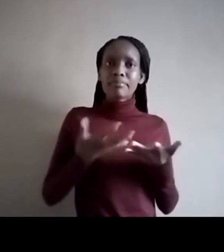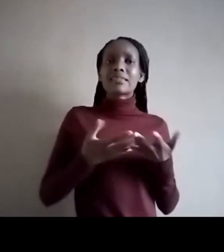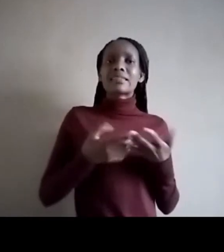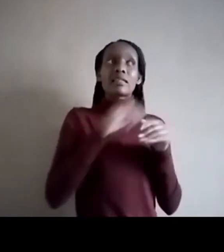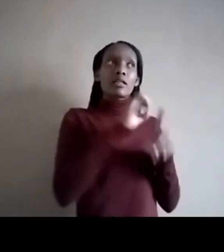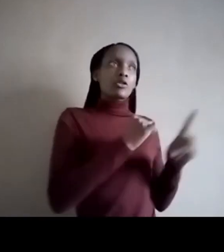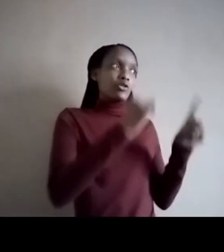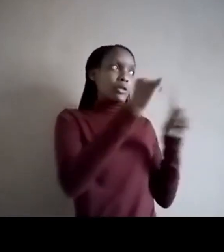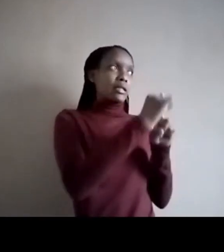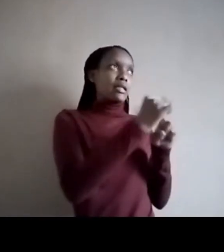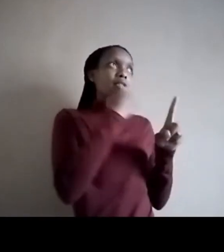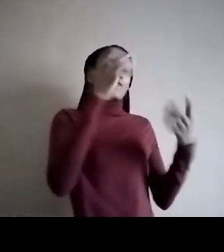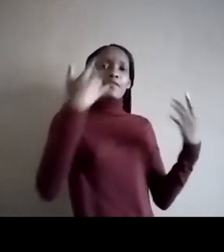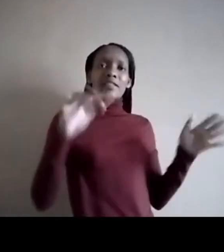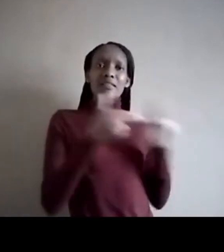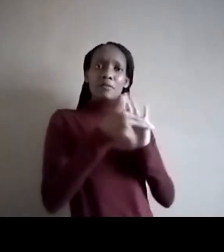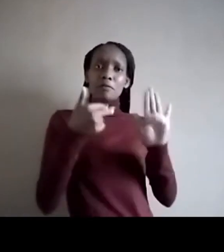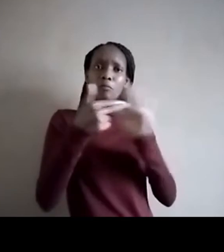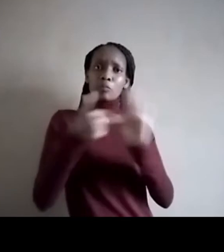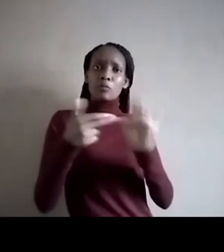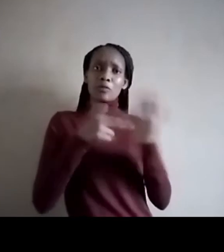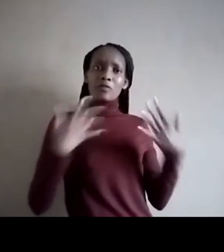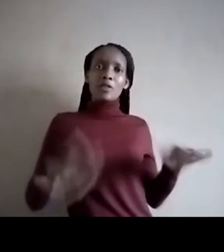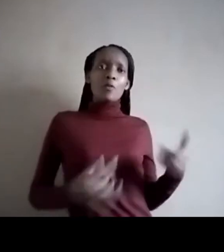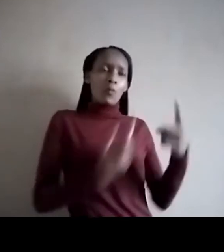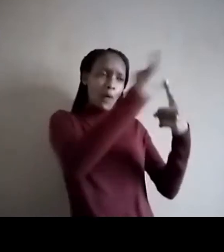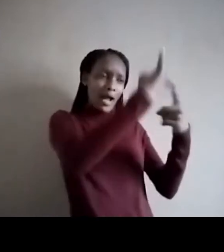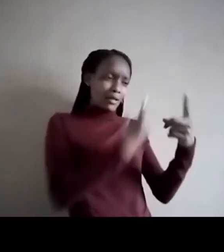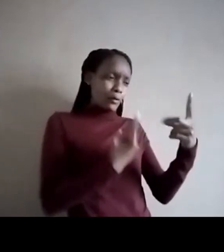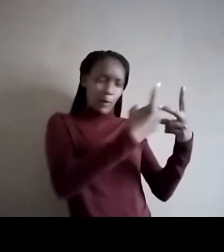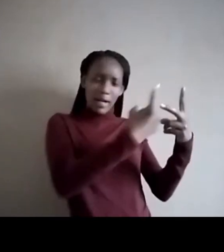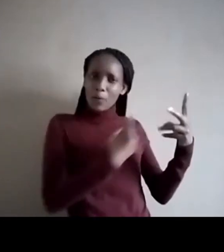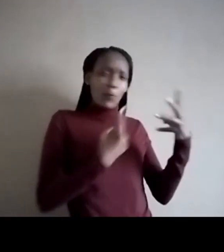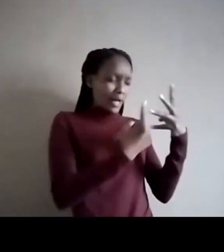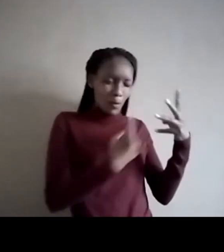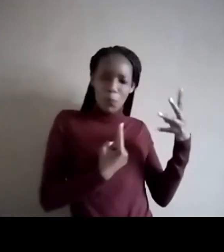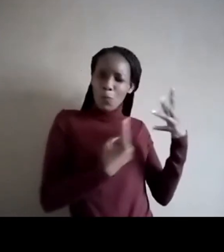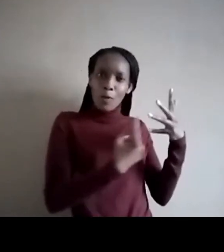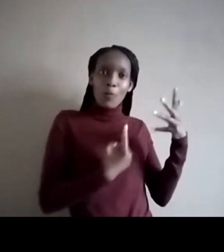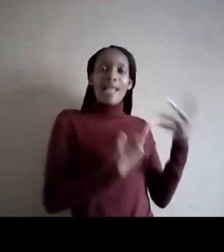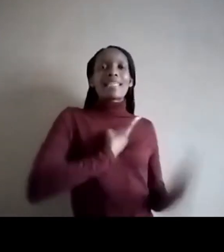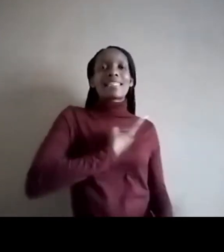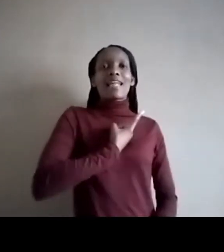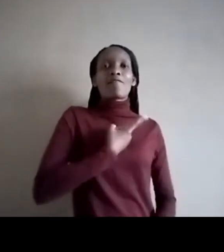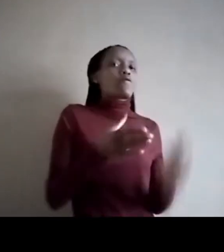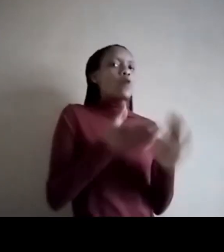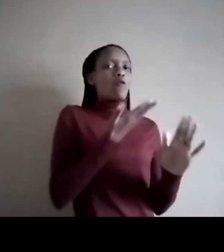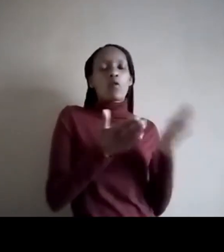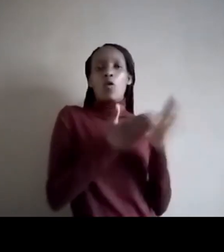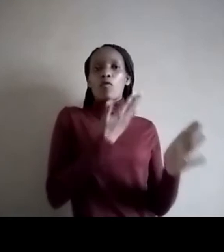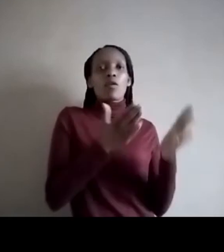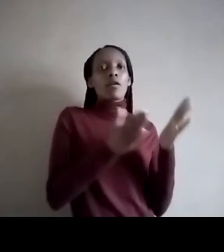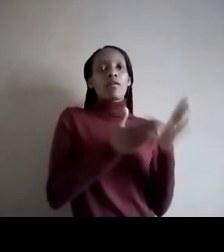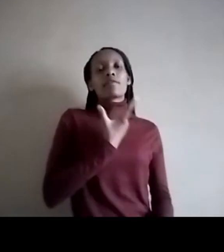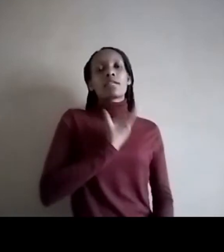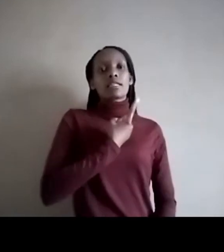overburdened us with, taking them one by one themselves, before even confronting society to say, a particular stereotype